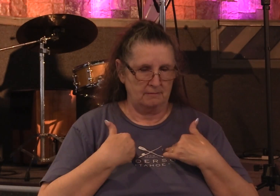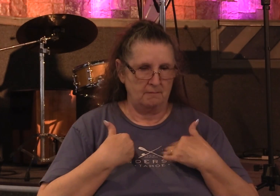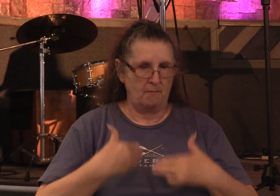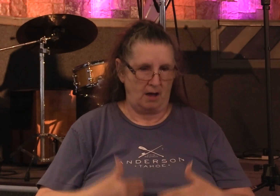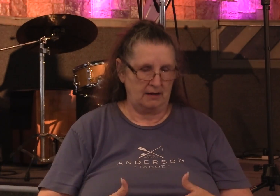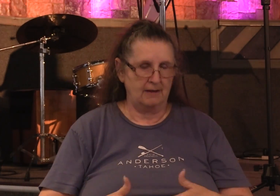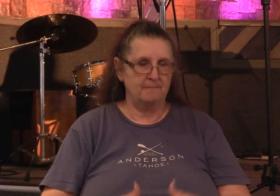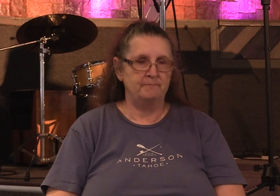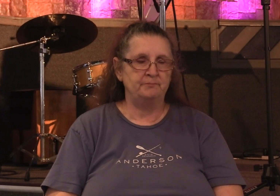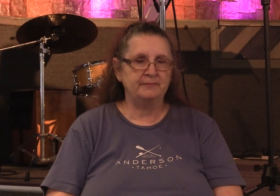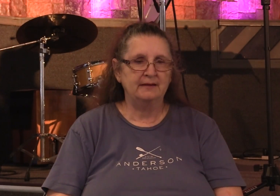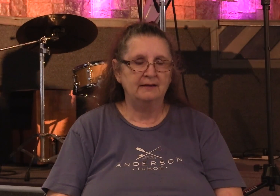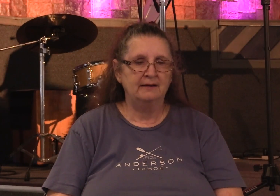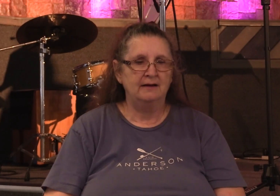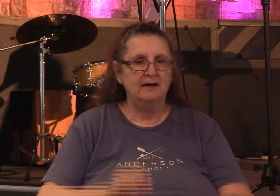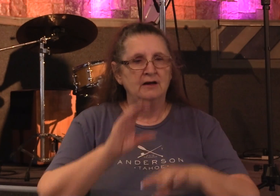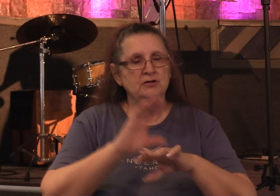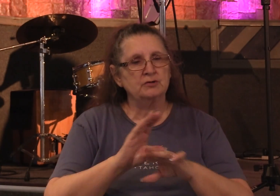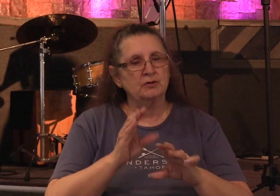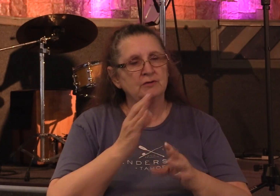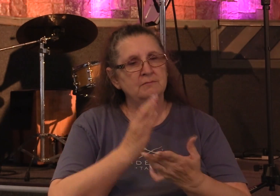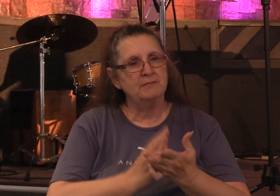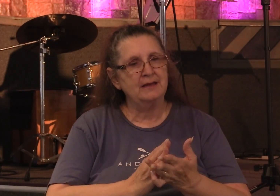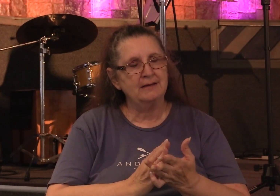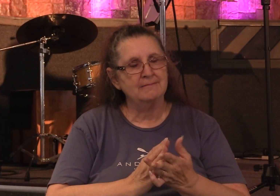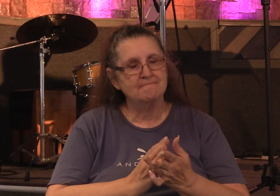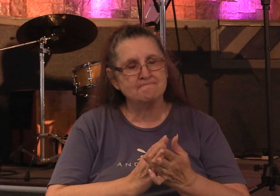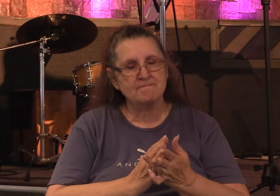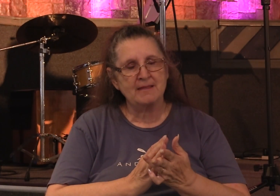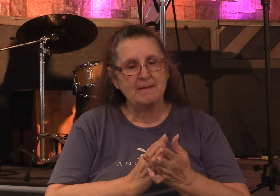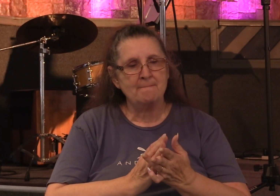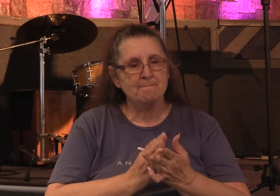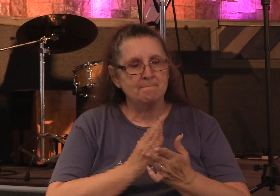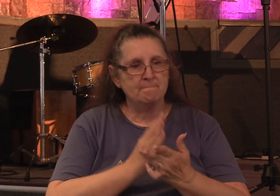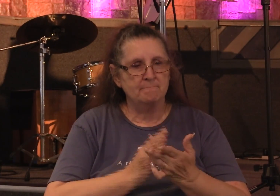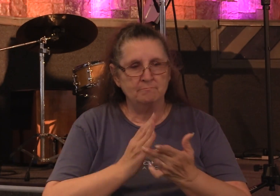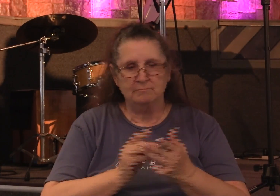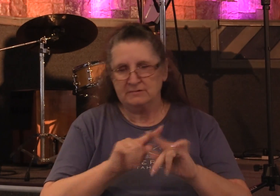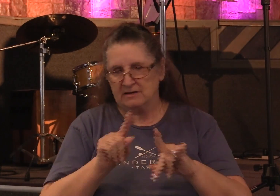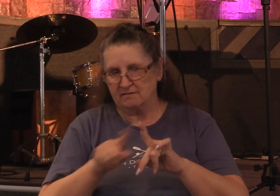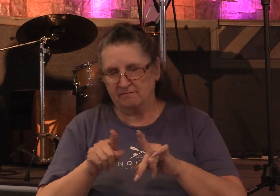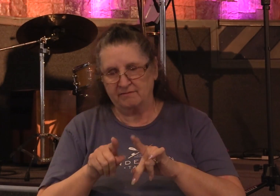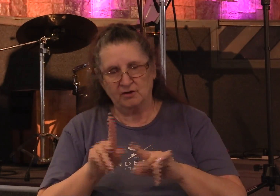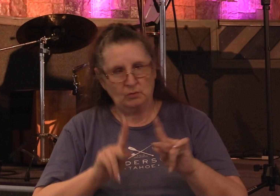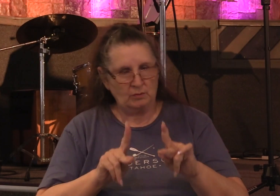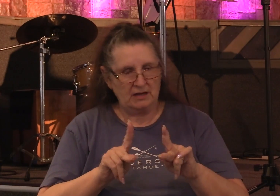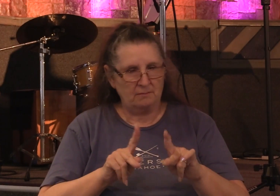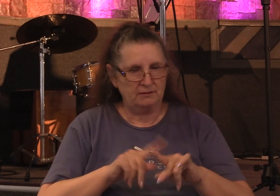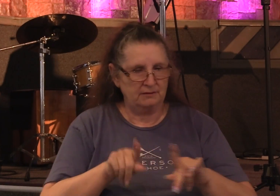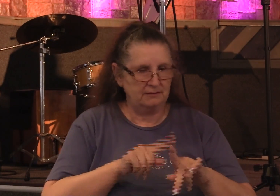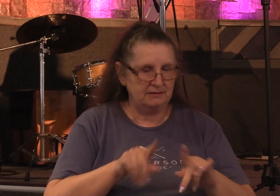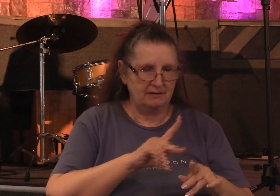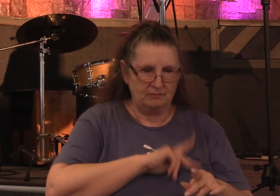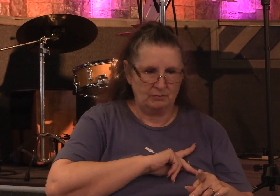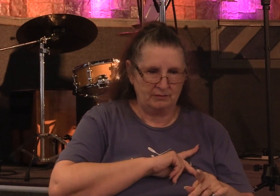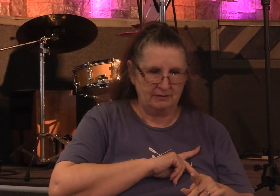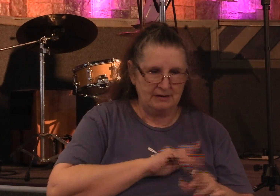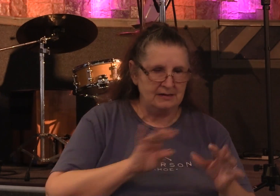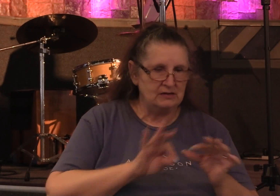Even though the church is made up of many different people with all those different things we mentioned earlier, spiritually speaking, the